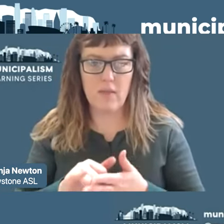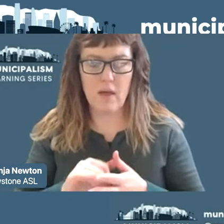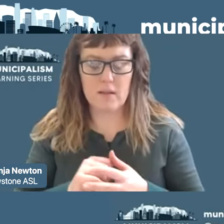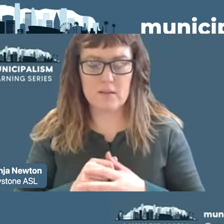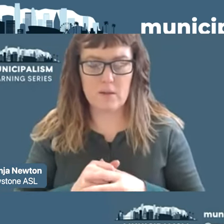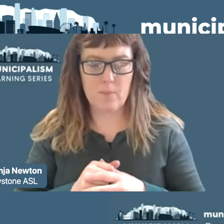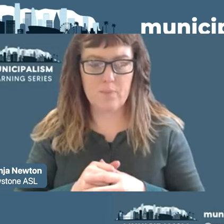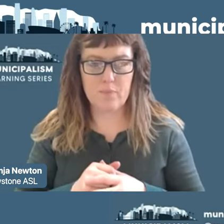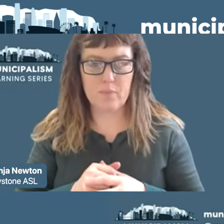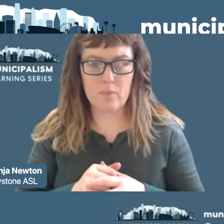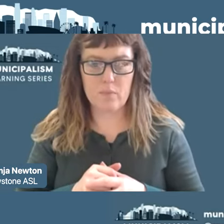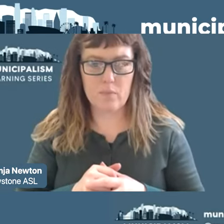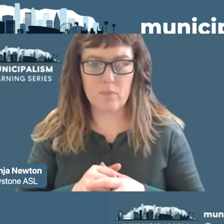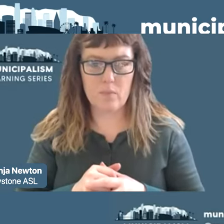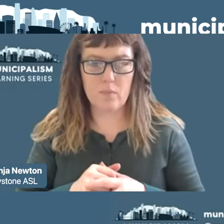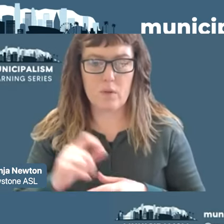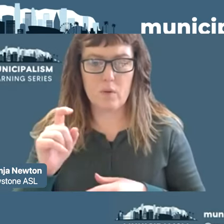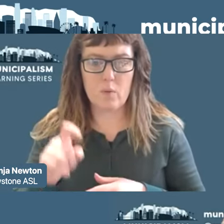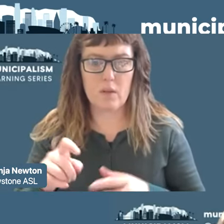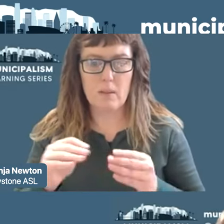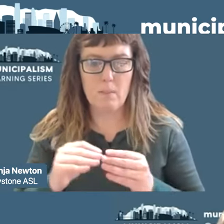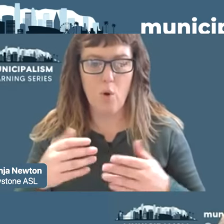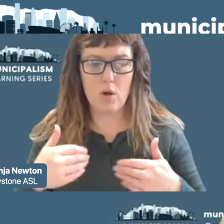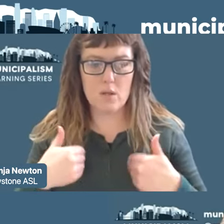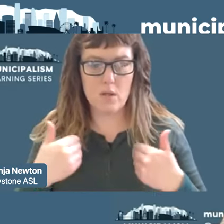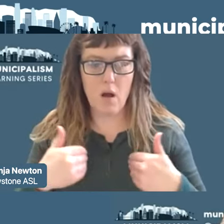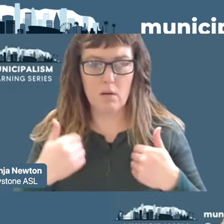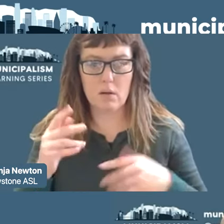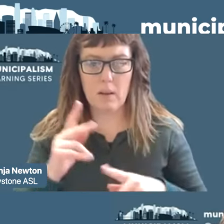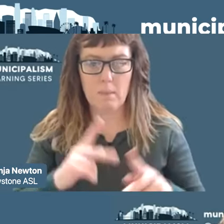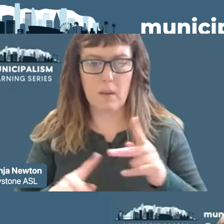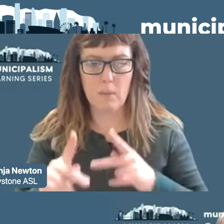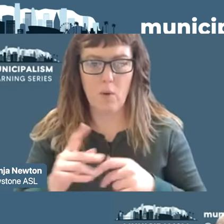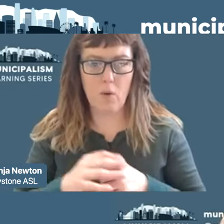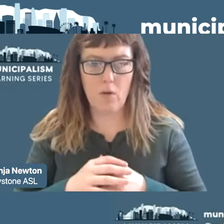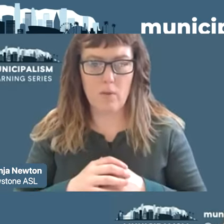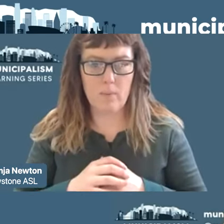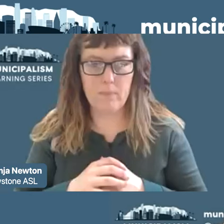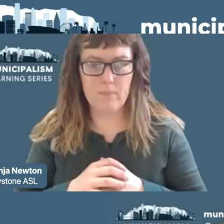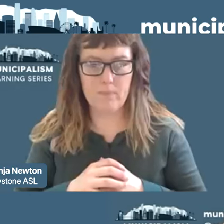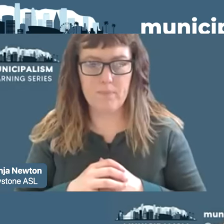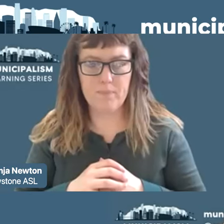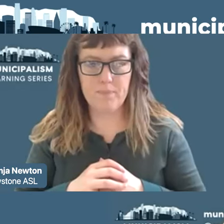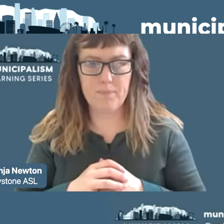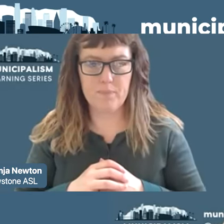volunteer organization needs more young folks to be part of this organization we are trying more and more to get